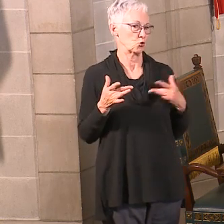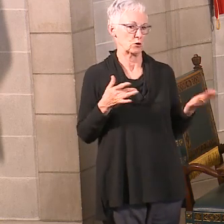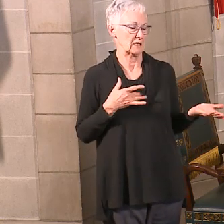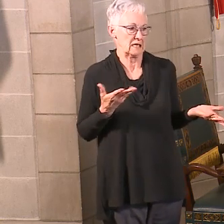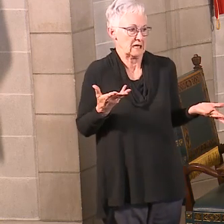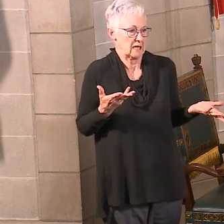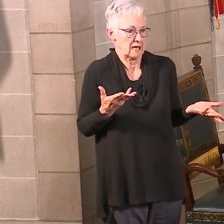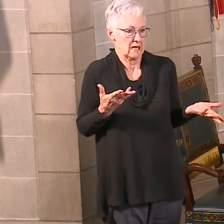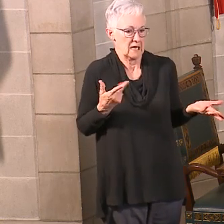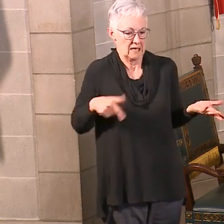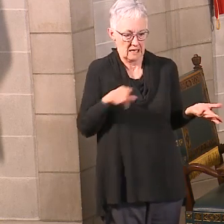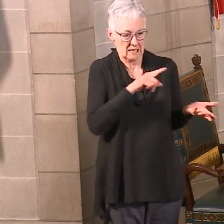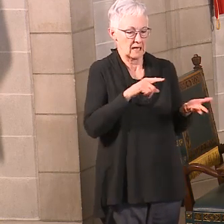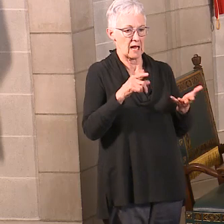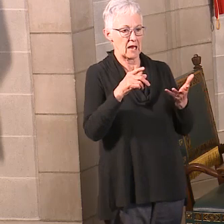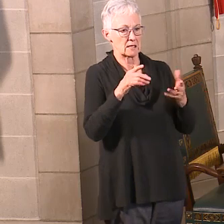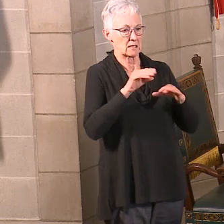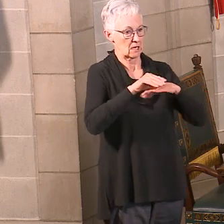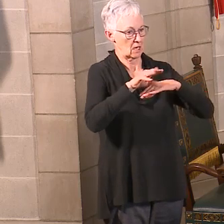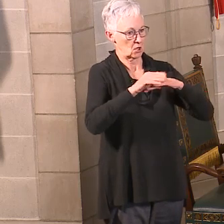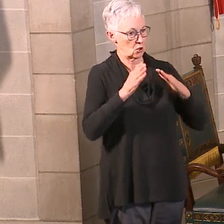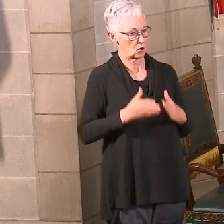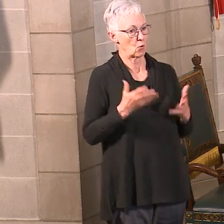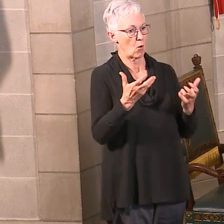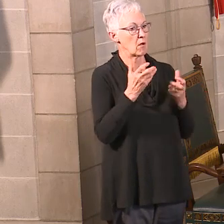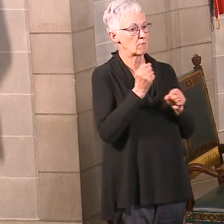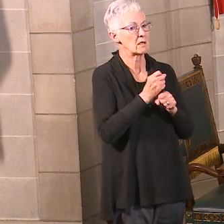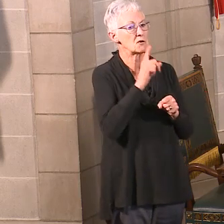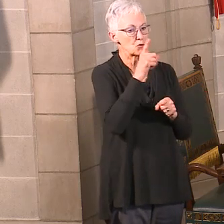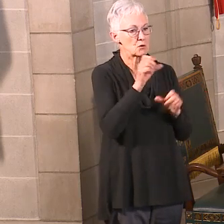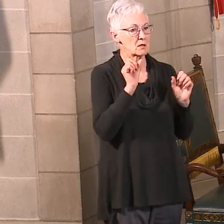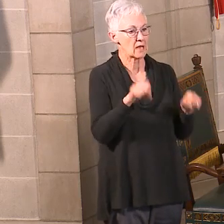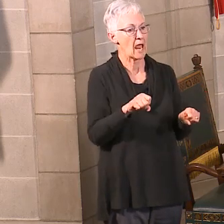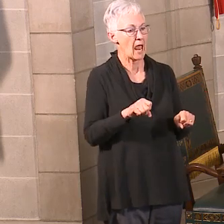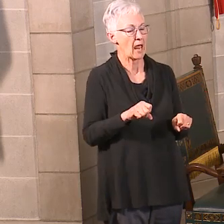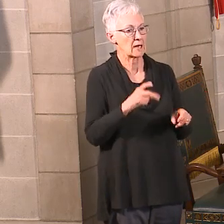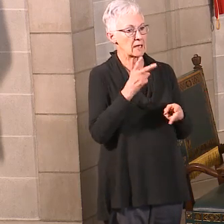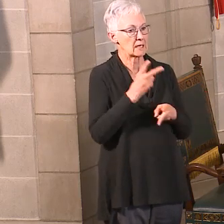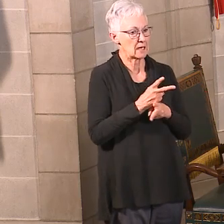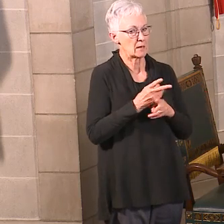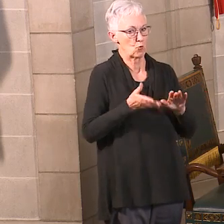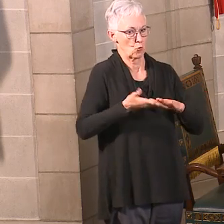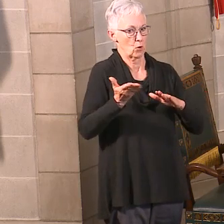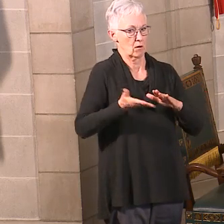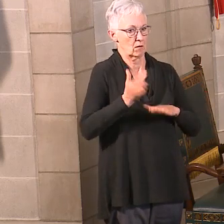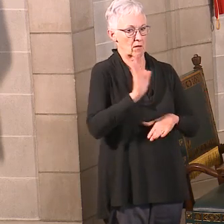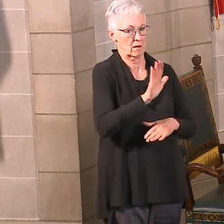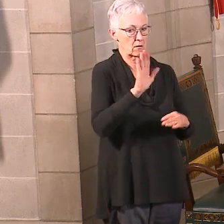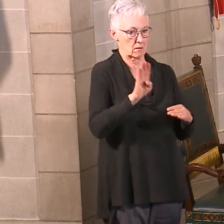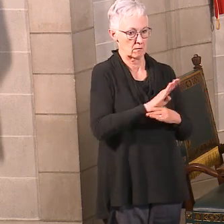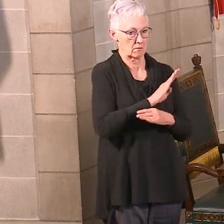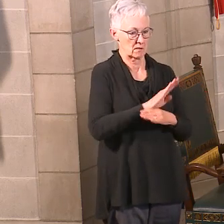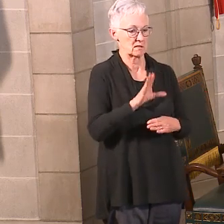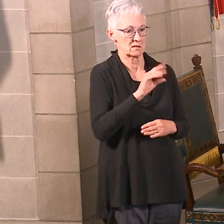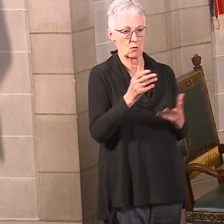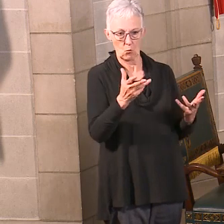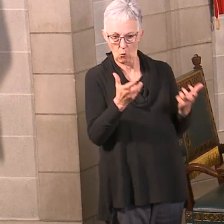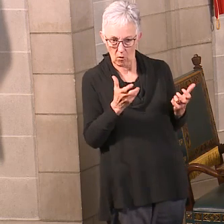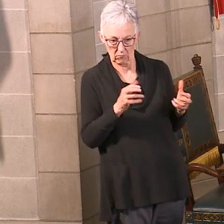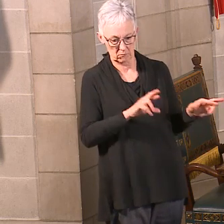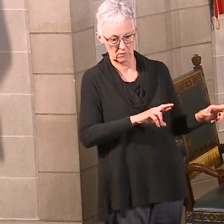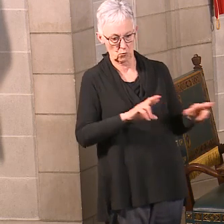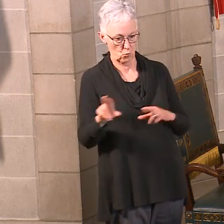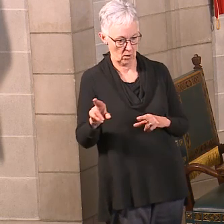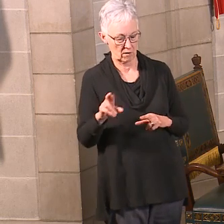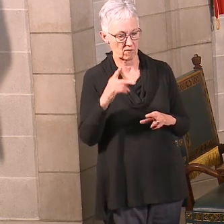they want to make sure that they're going to be able to keep their doors open, not only through this emergency, but that they're ready and able to